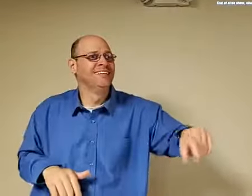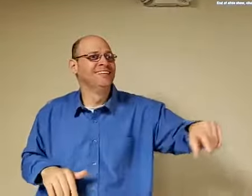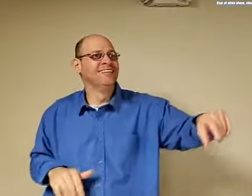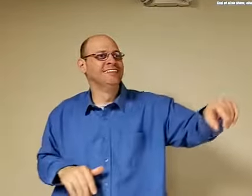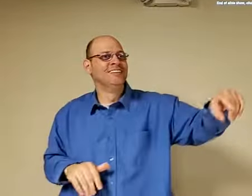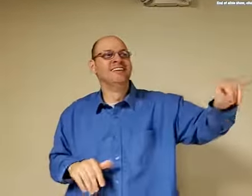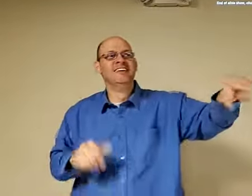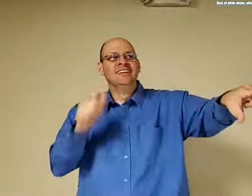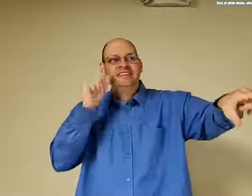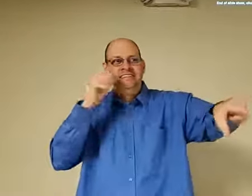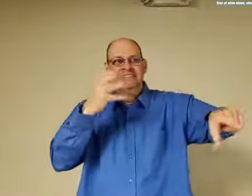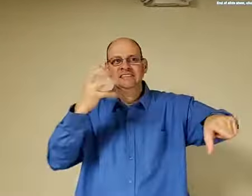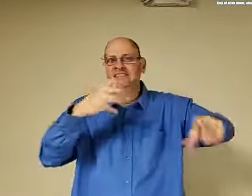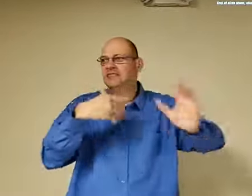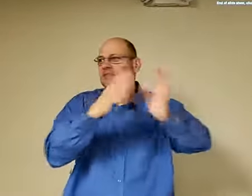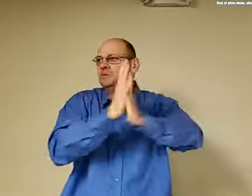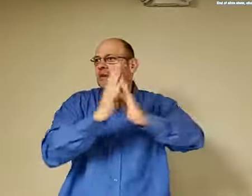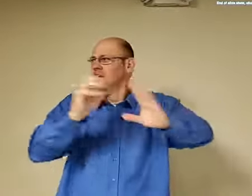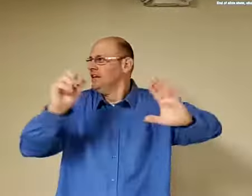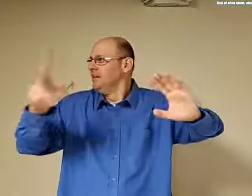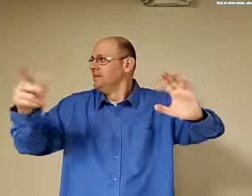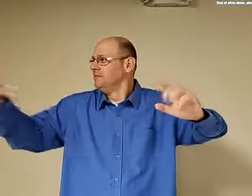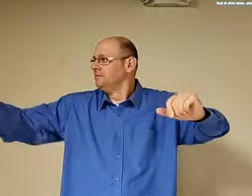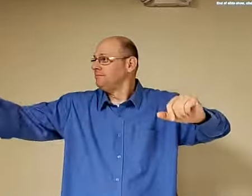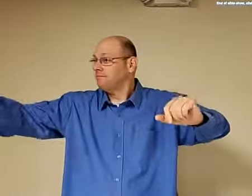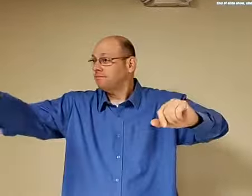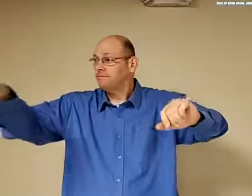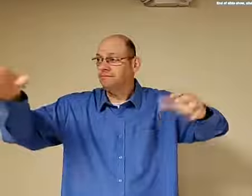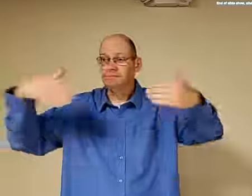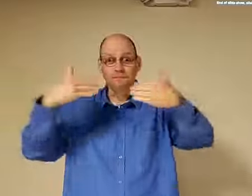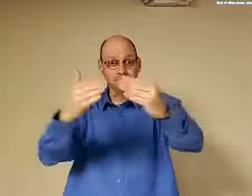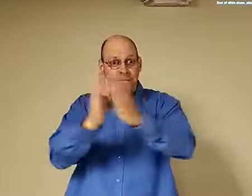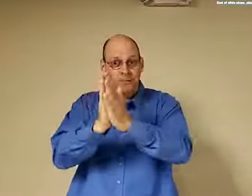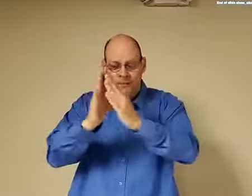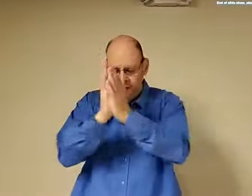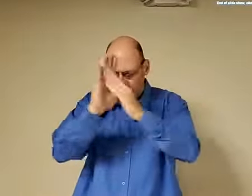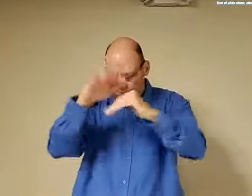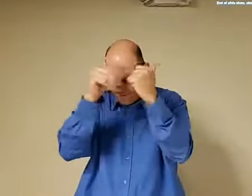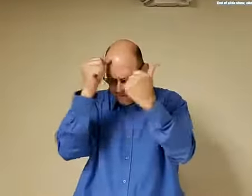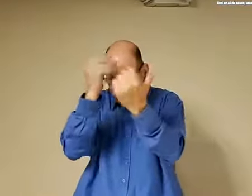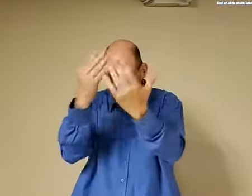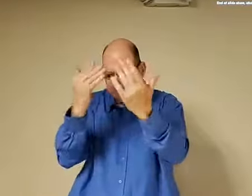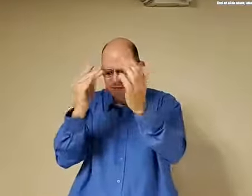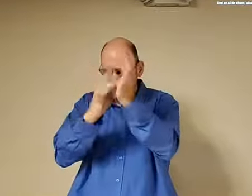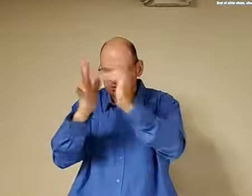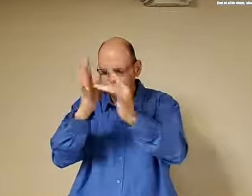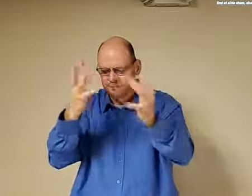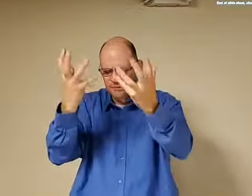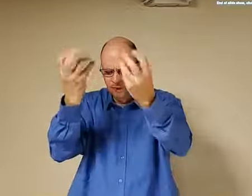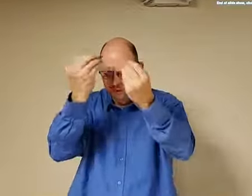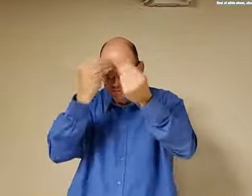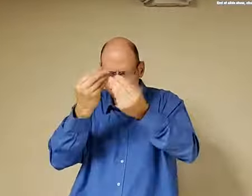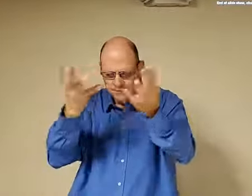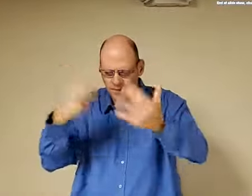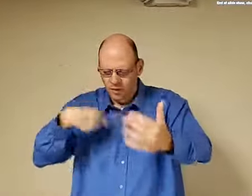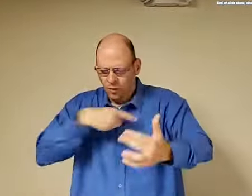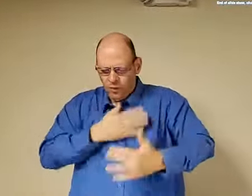developing possibly let's pray for each other let's continue prayer do you have anything Father we thank you Lord Jesus